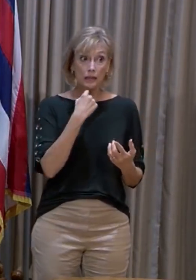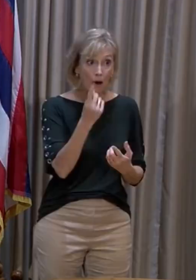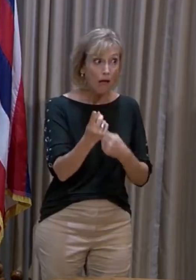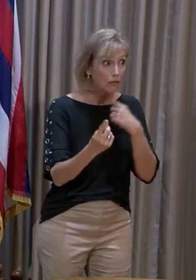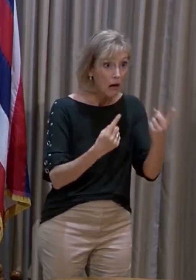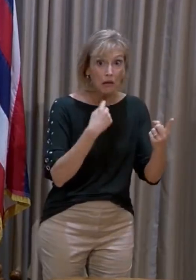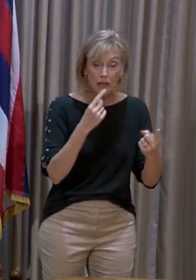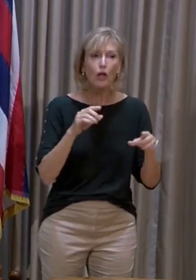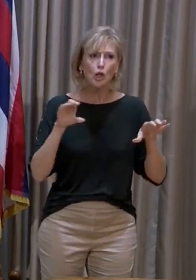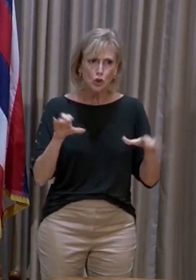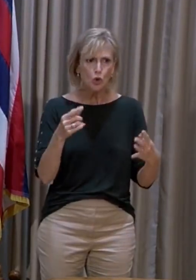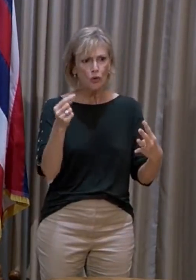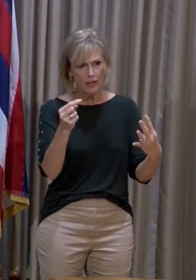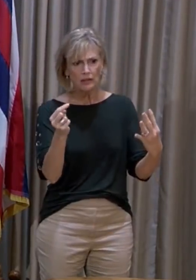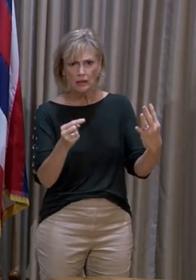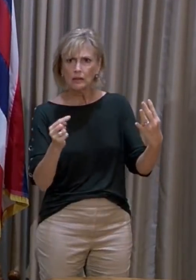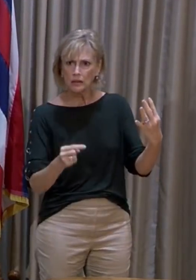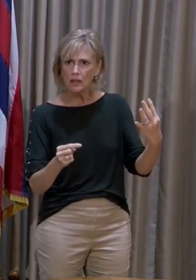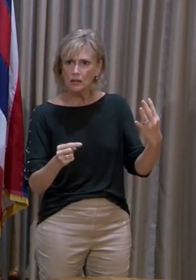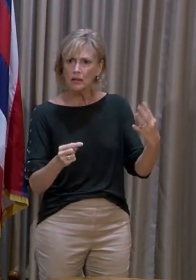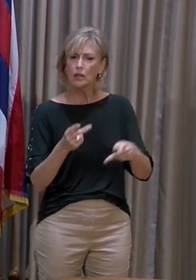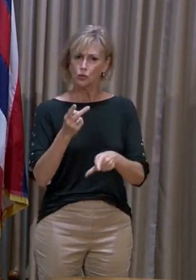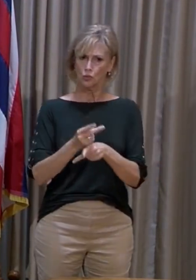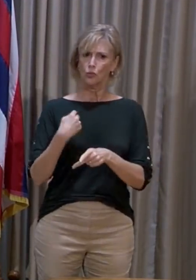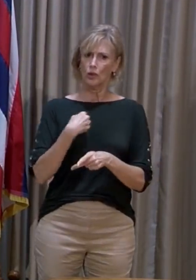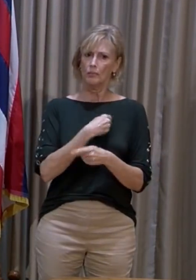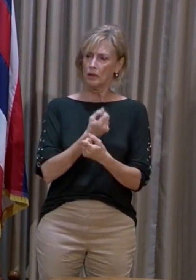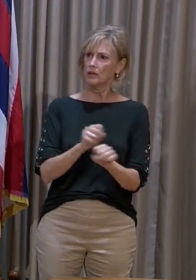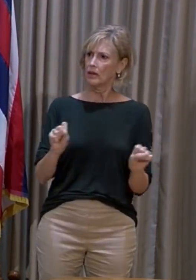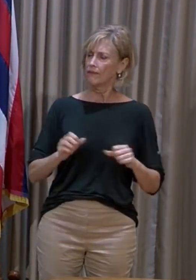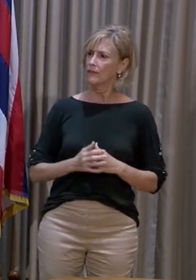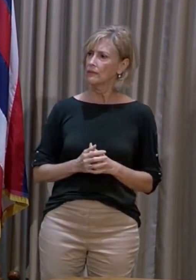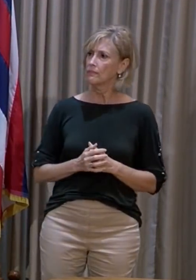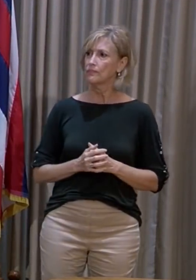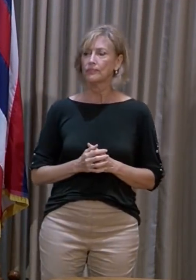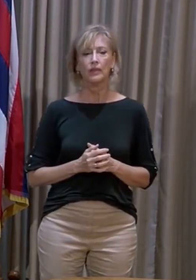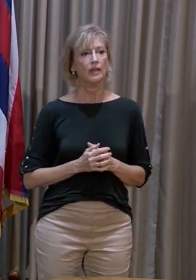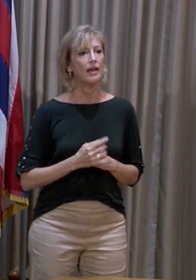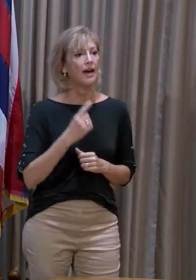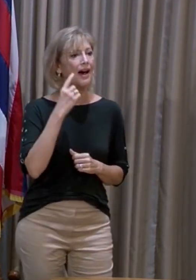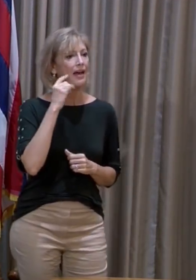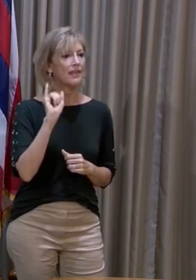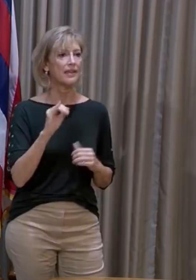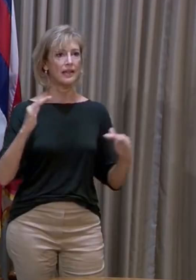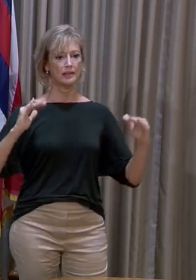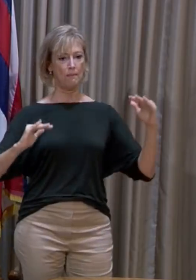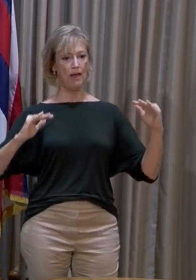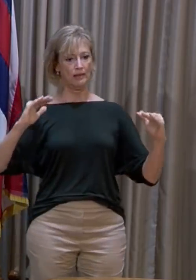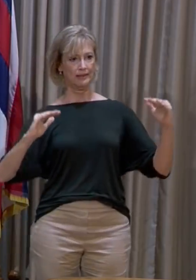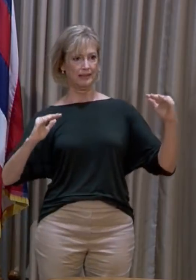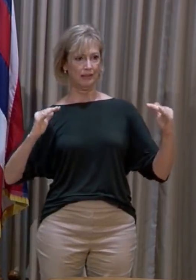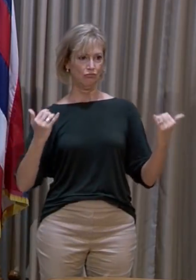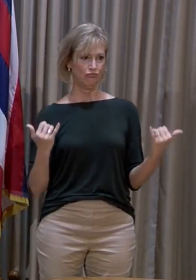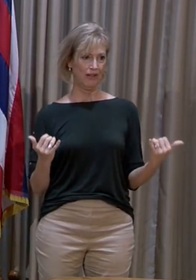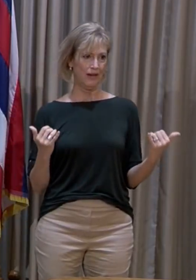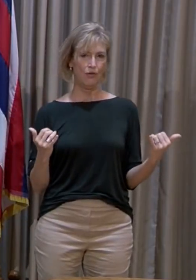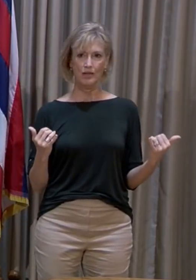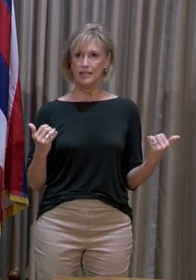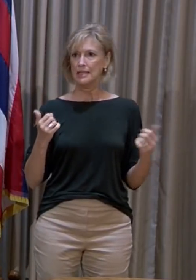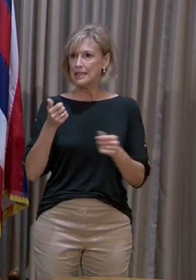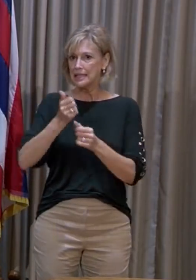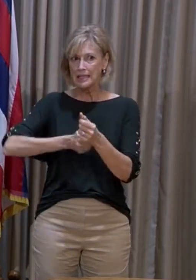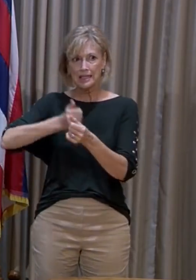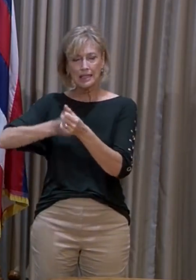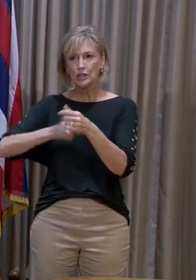businesses to do these things in order to keep us safe? Well, and I think that that's the balancing act, Daryl. For every